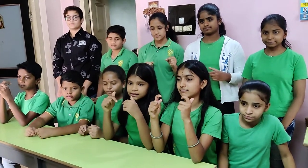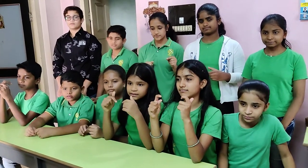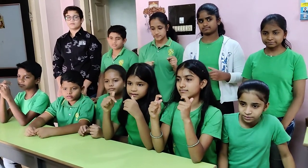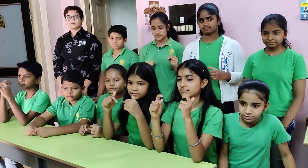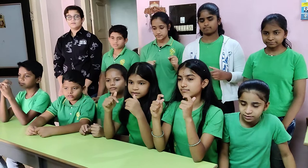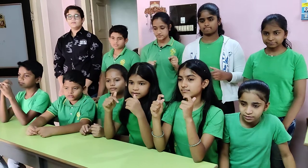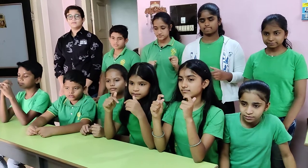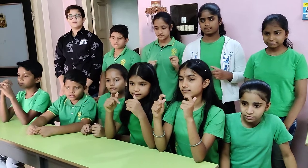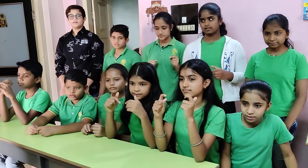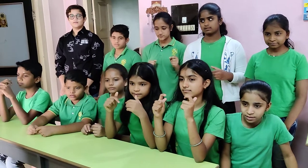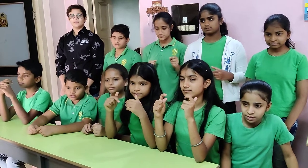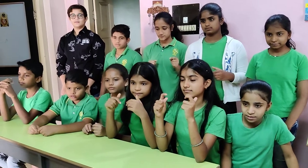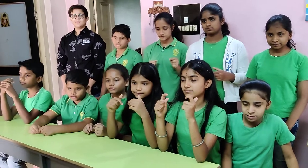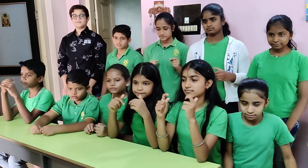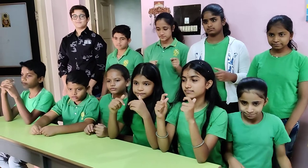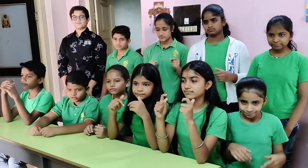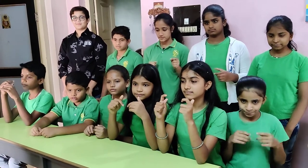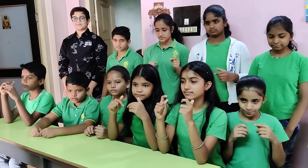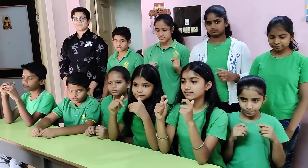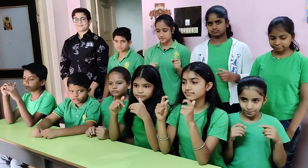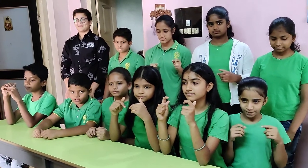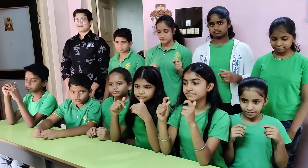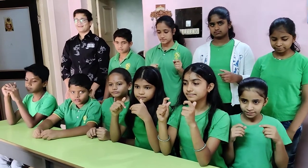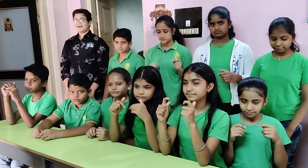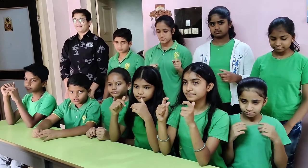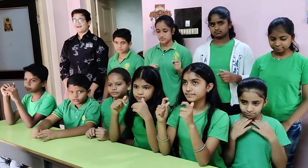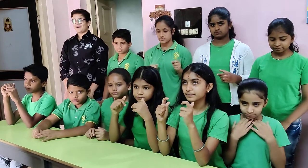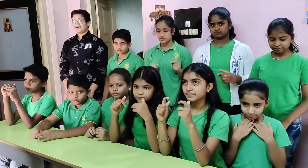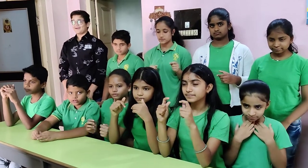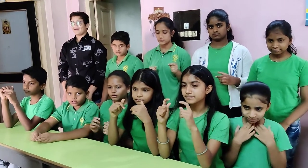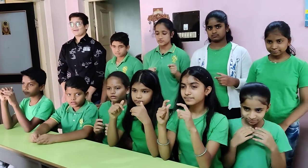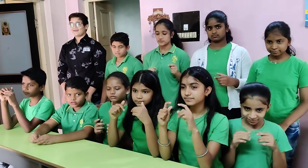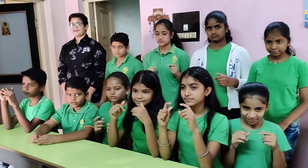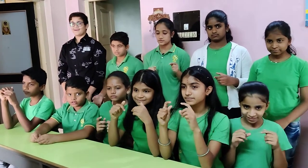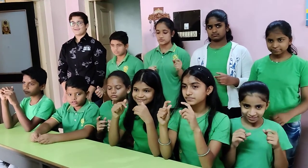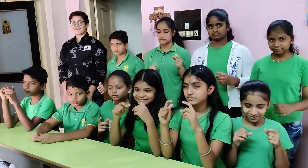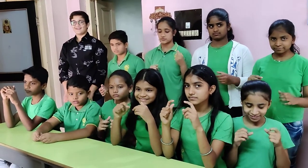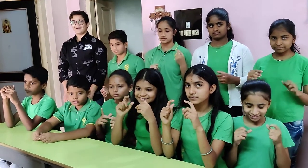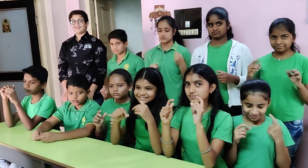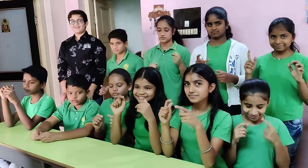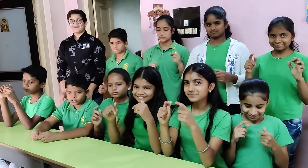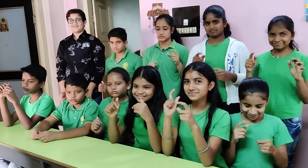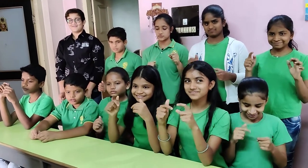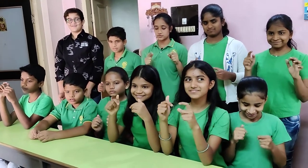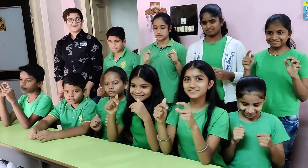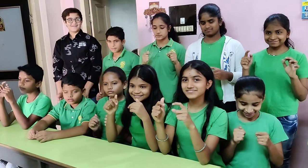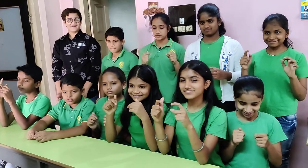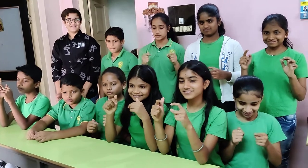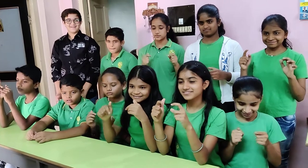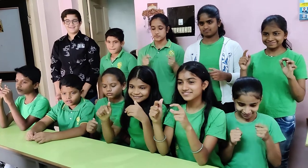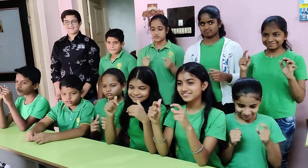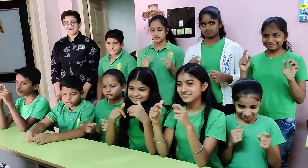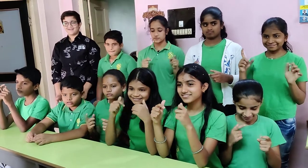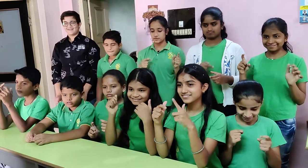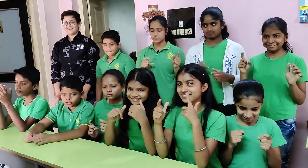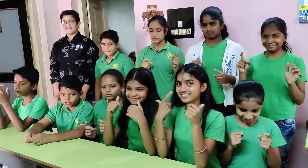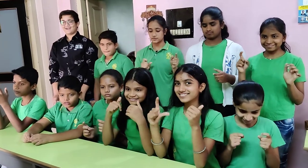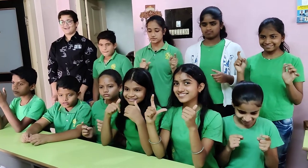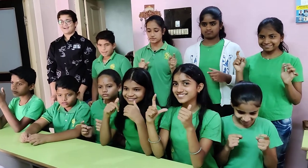5, 76. Correct answer. Next sum. Next Seventy-five, fifty-four, seventy